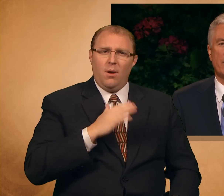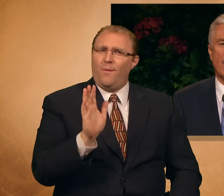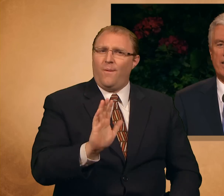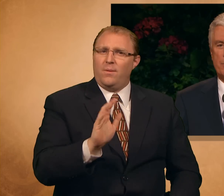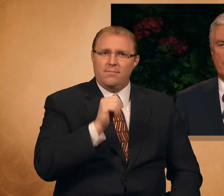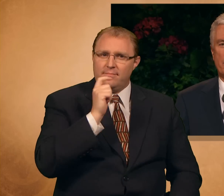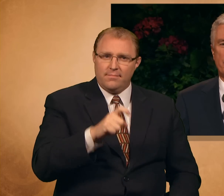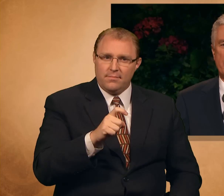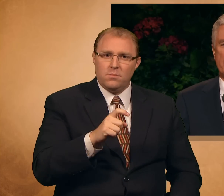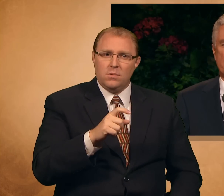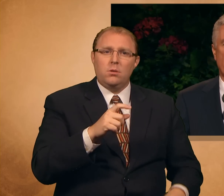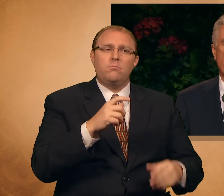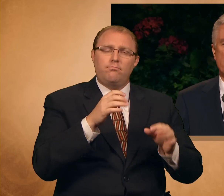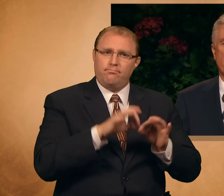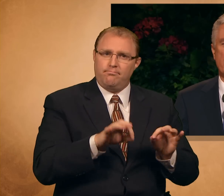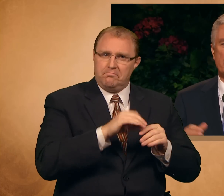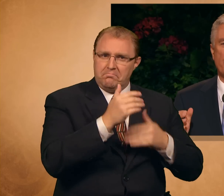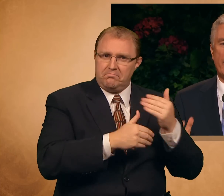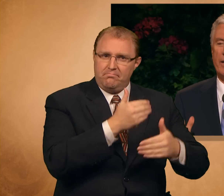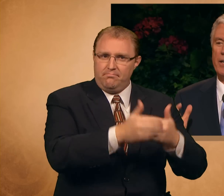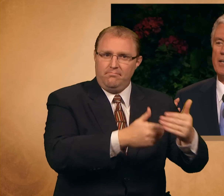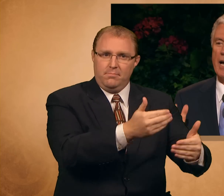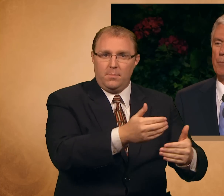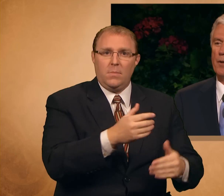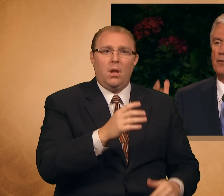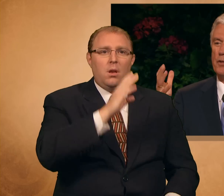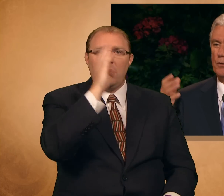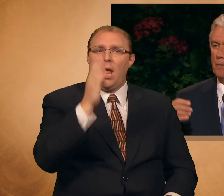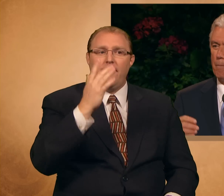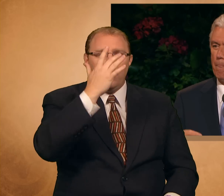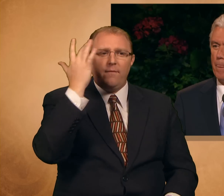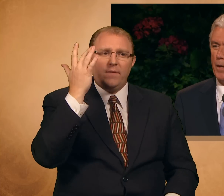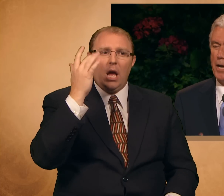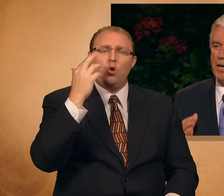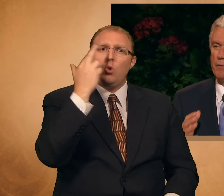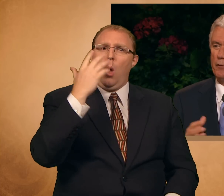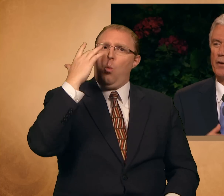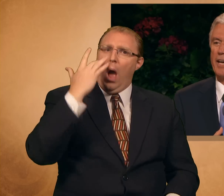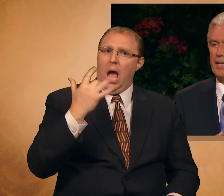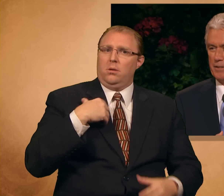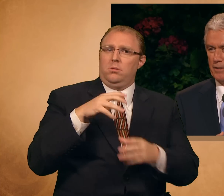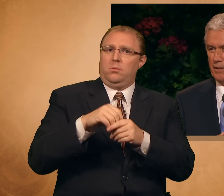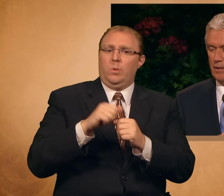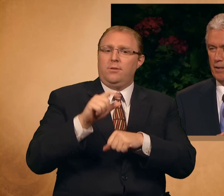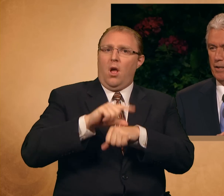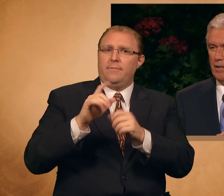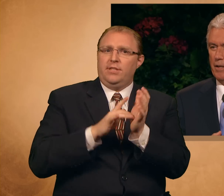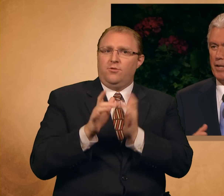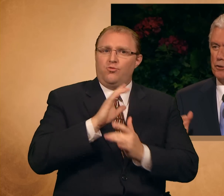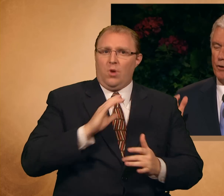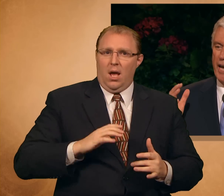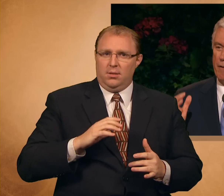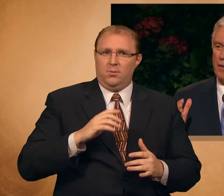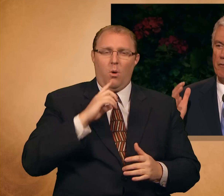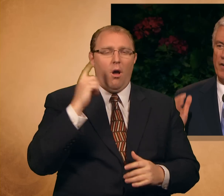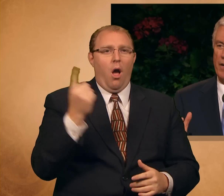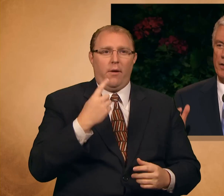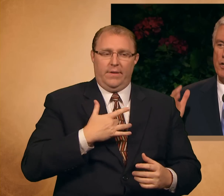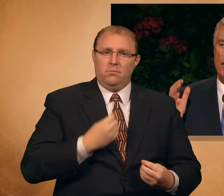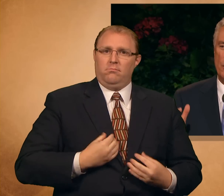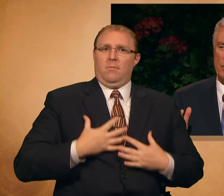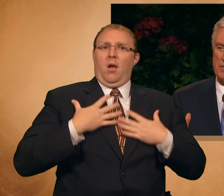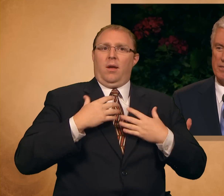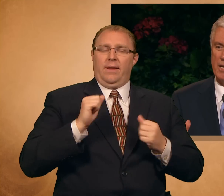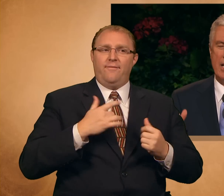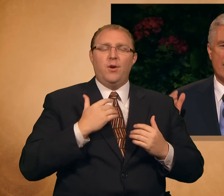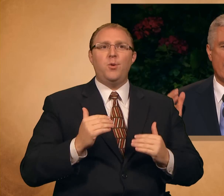of the gospel of Jesus Christ will inspire and uplift you. And never forget that your Heavenly Father